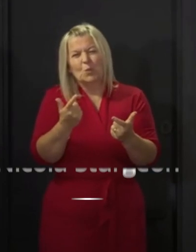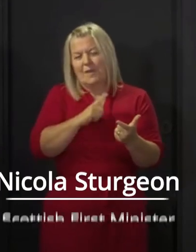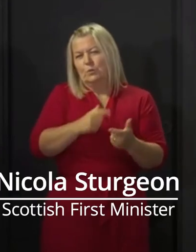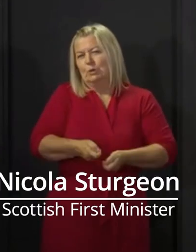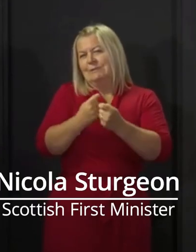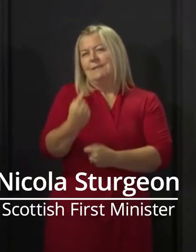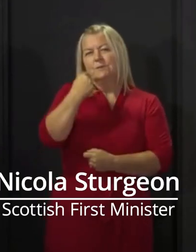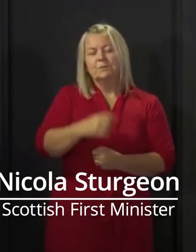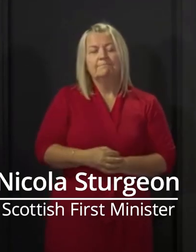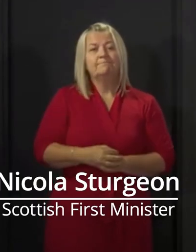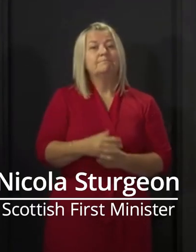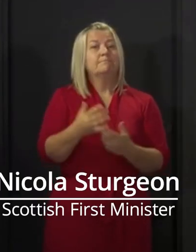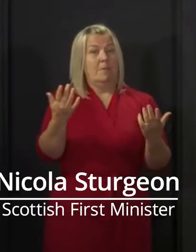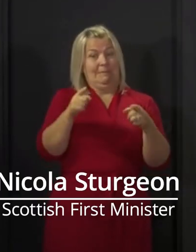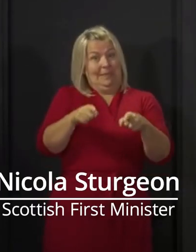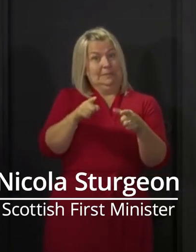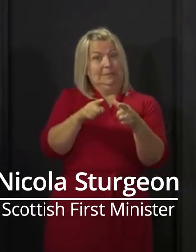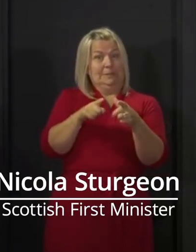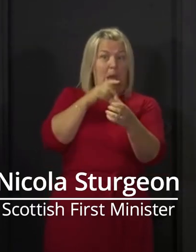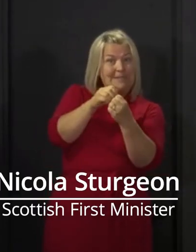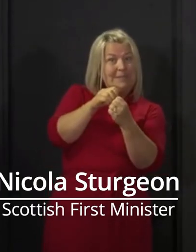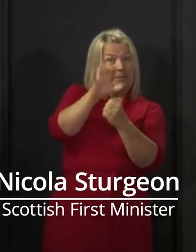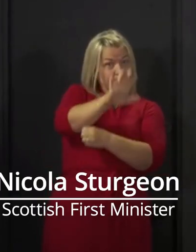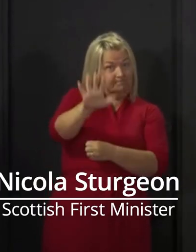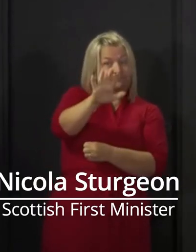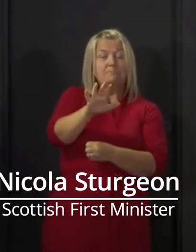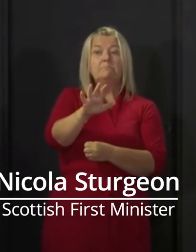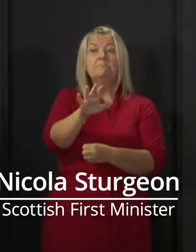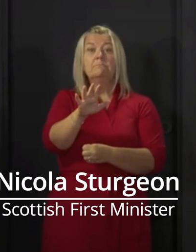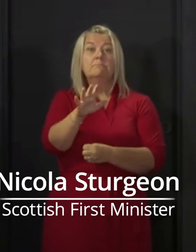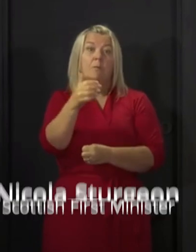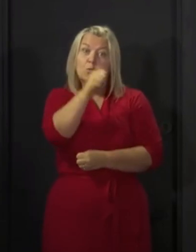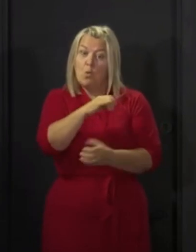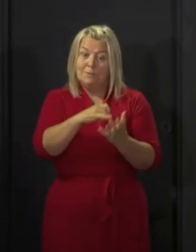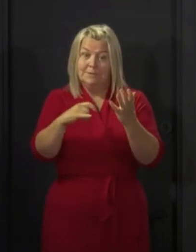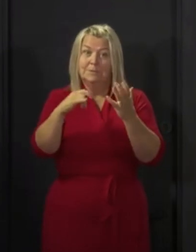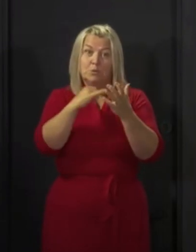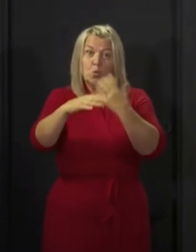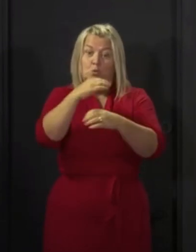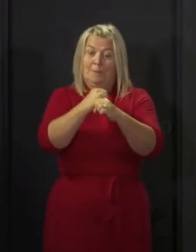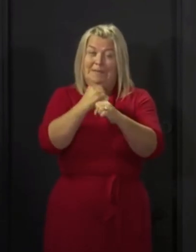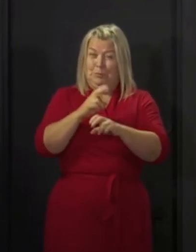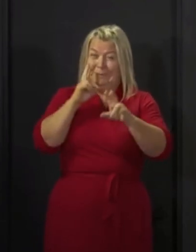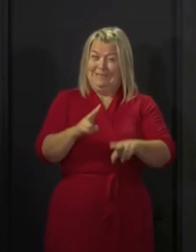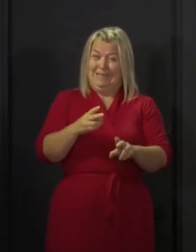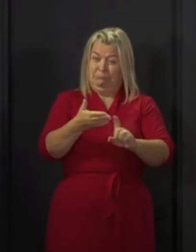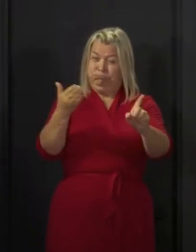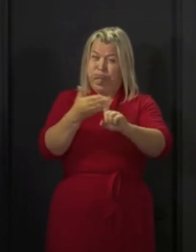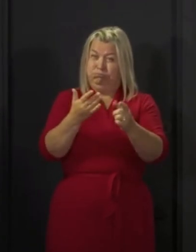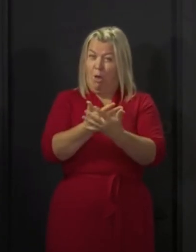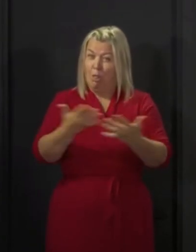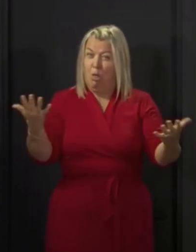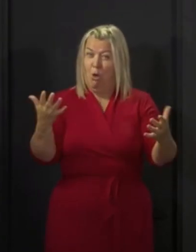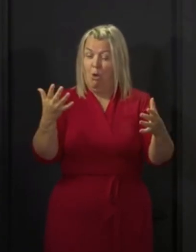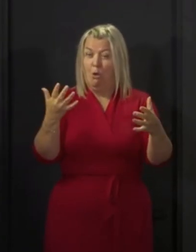Of course, it's not just this incident in Aberdeen. Across the country and across social media, we're seeing evidence of people, and it is largely younger people,